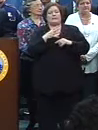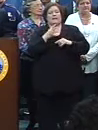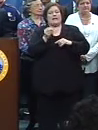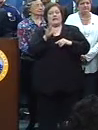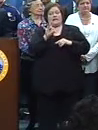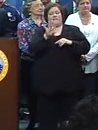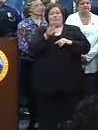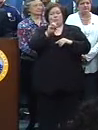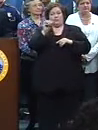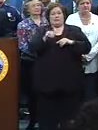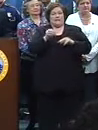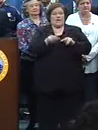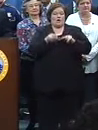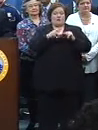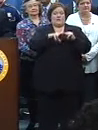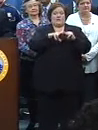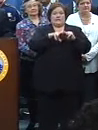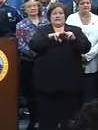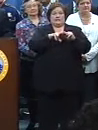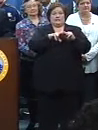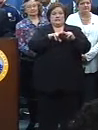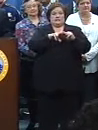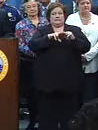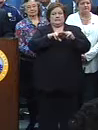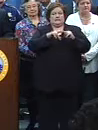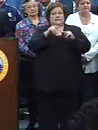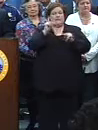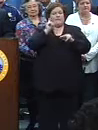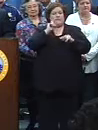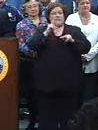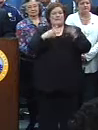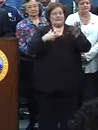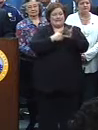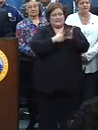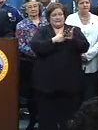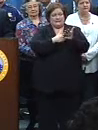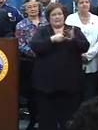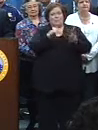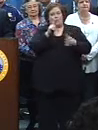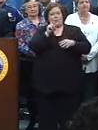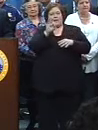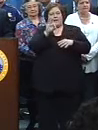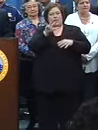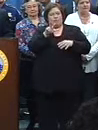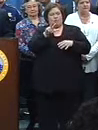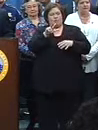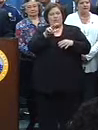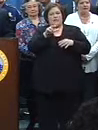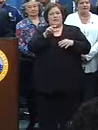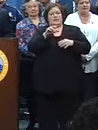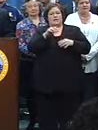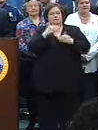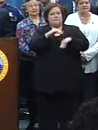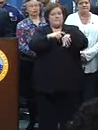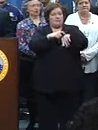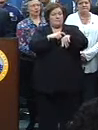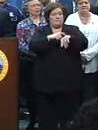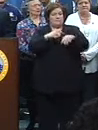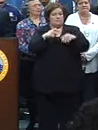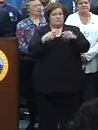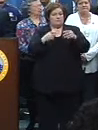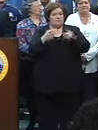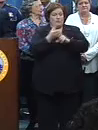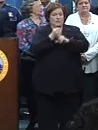84% increase in the number of summonses that were issued, 193 curfew arrests, including